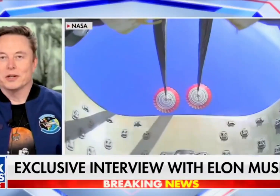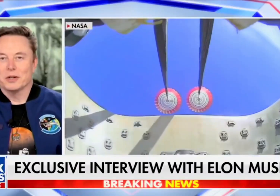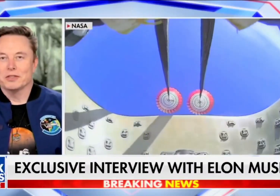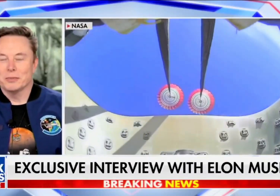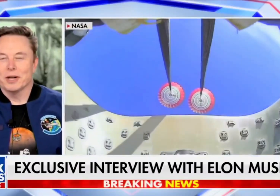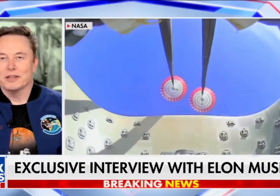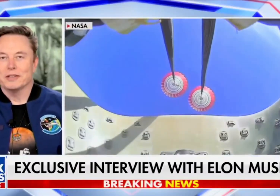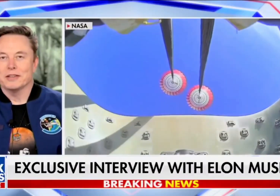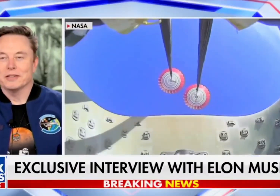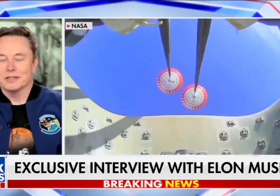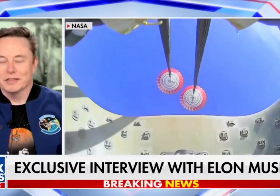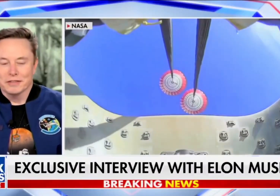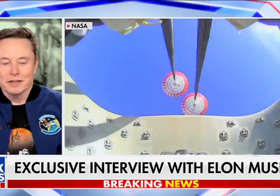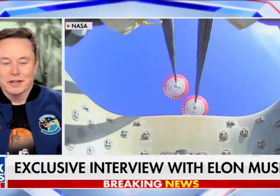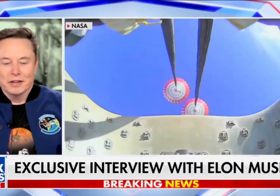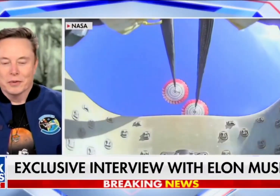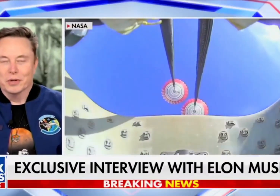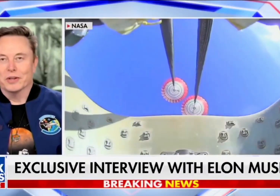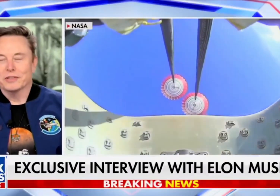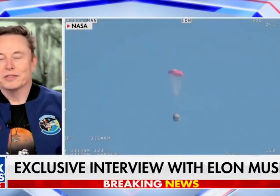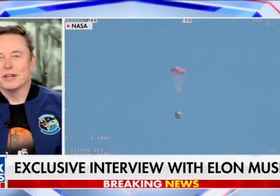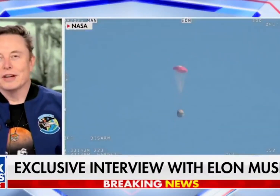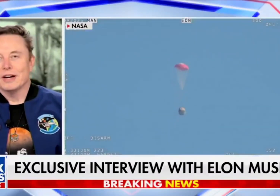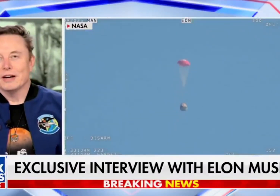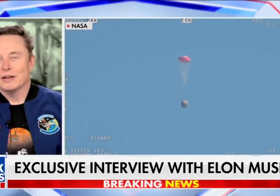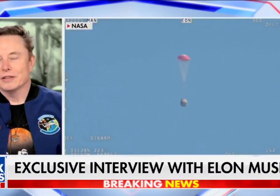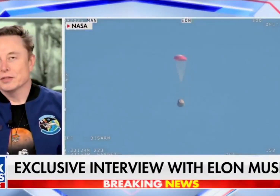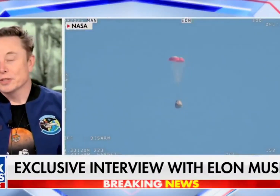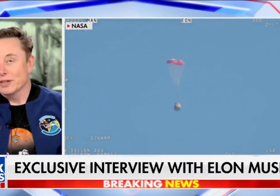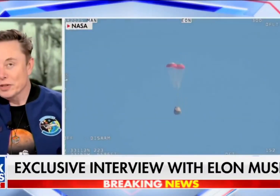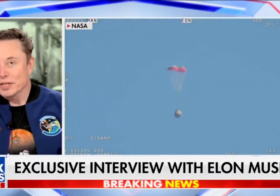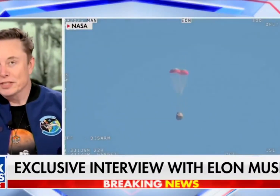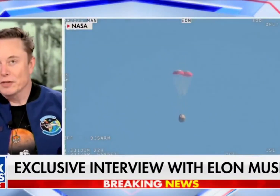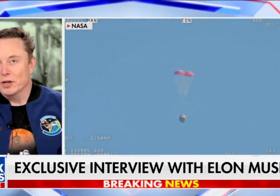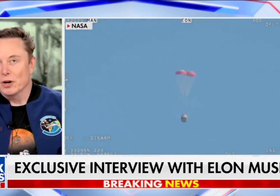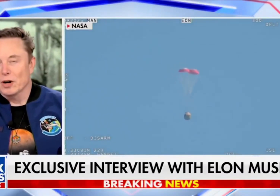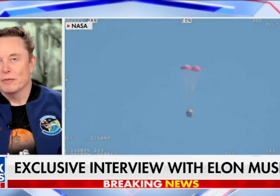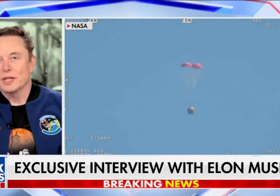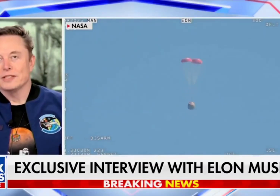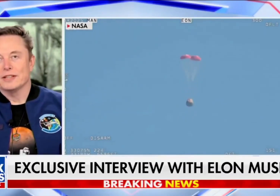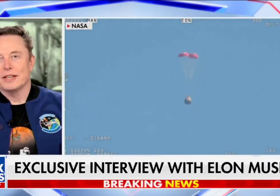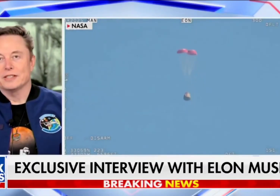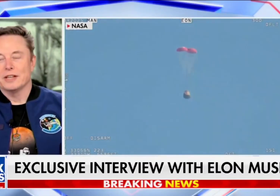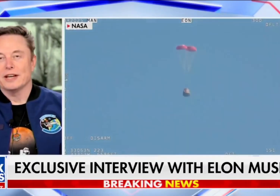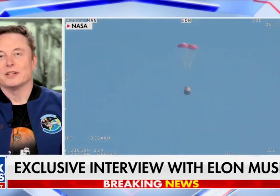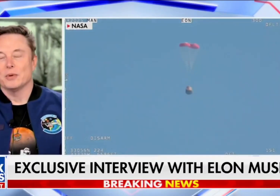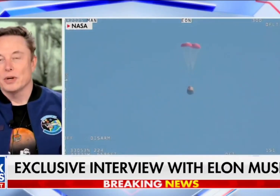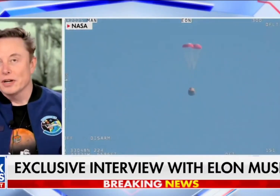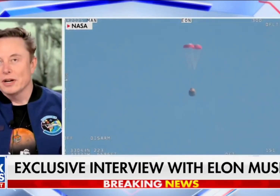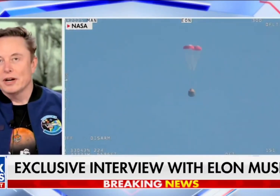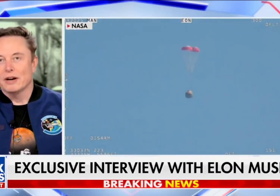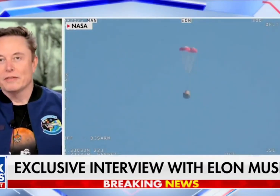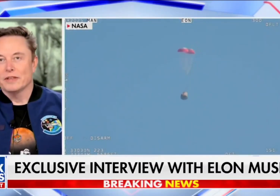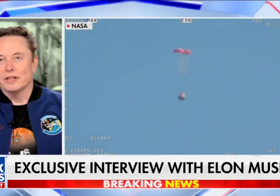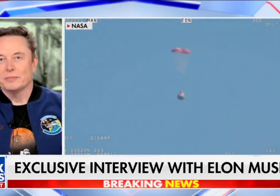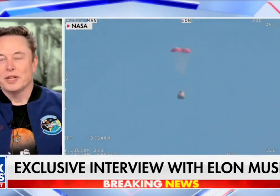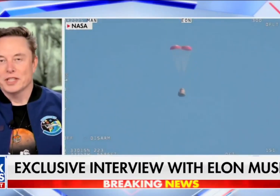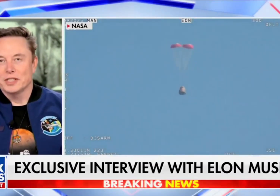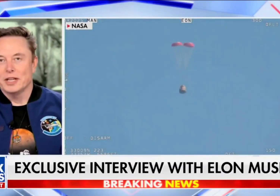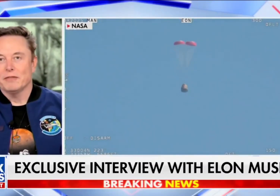little nervous about these returns, because there's always some risk that something could go wrong. But thanks to the excellent work of the SpaceX team